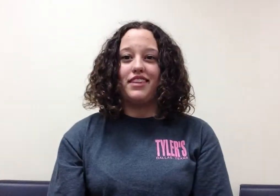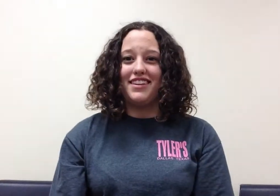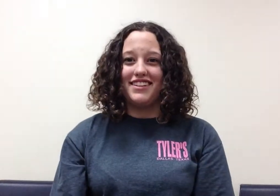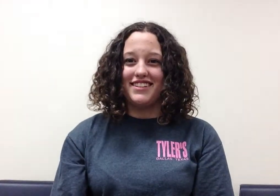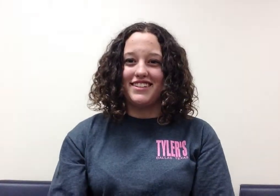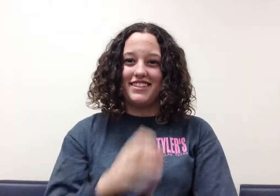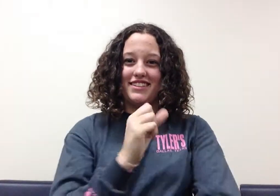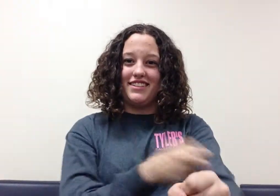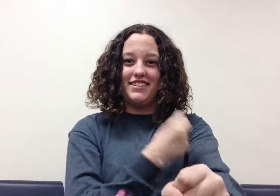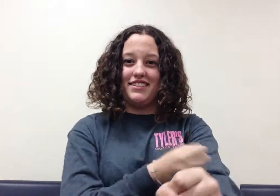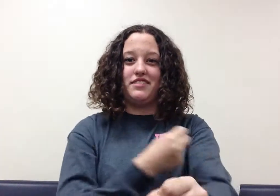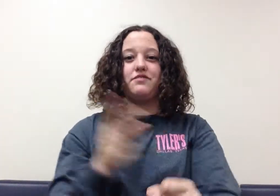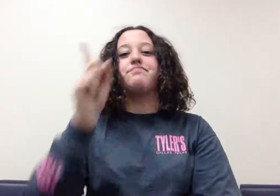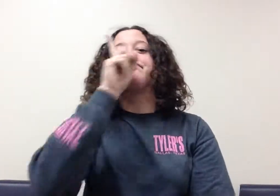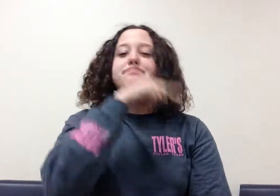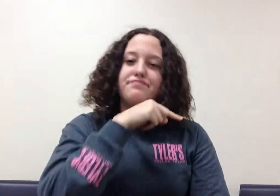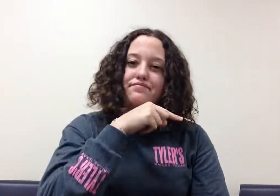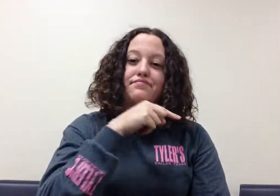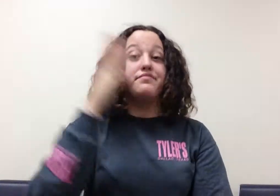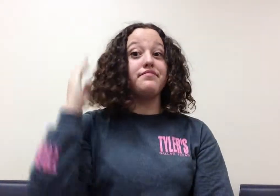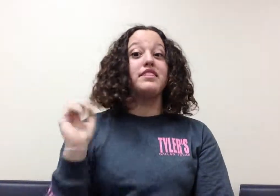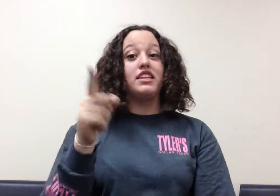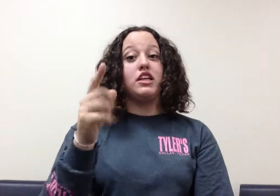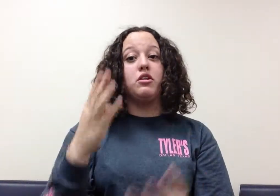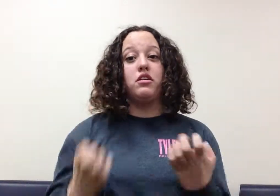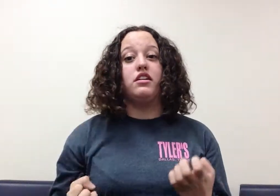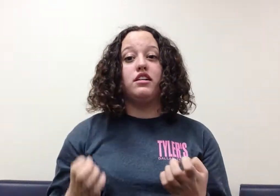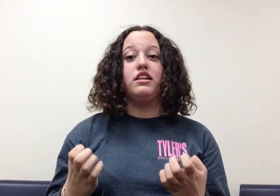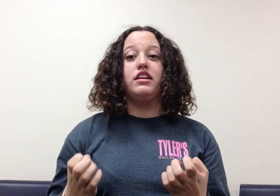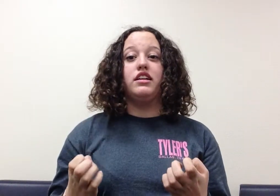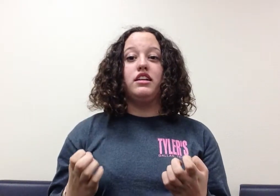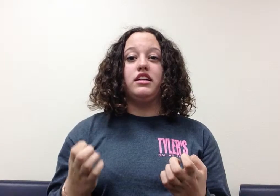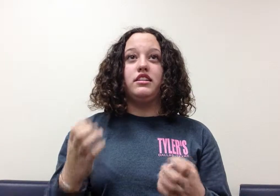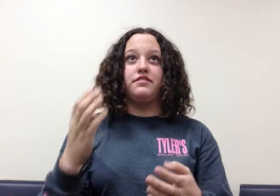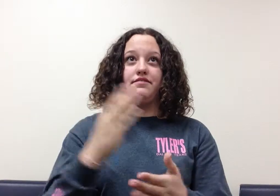Sheldon was disappointed because he wanted some of Bartholomew's wool.